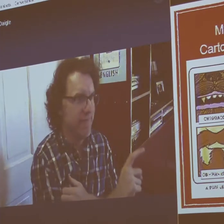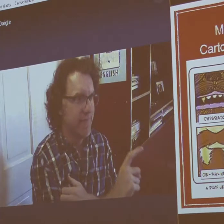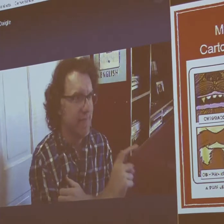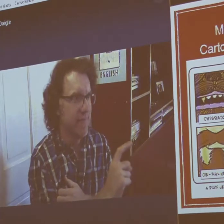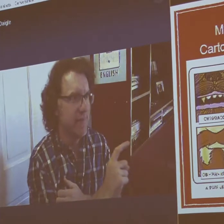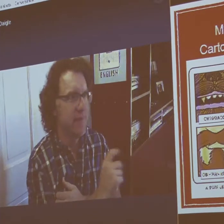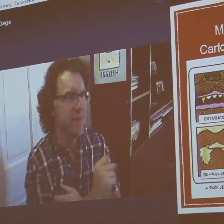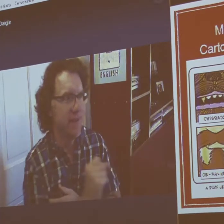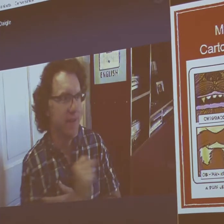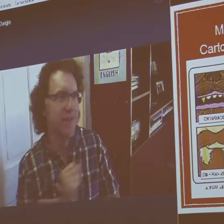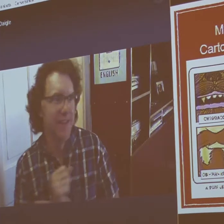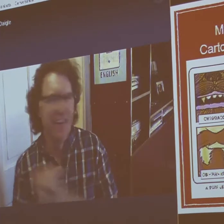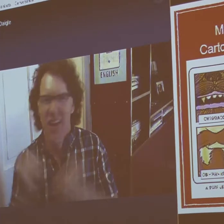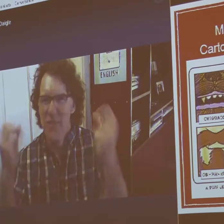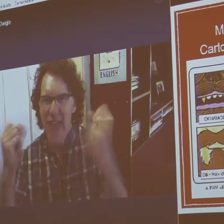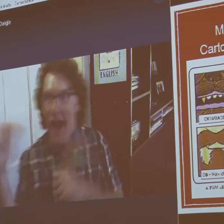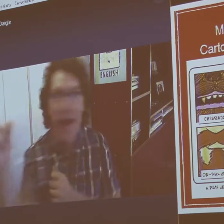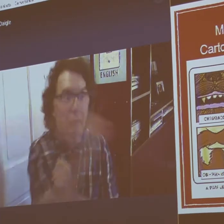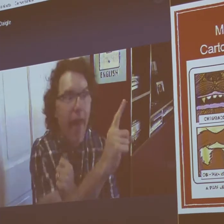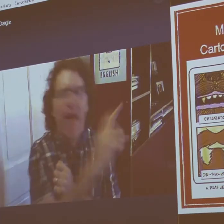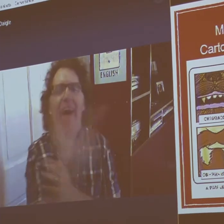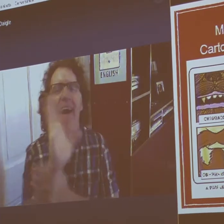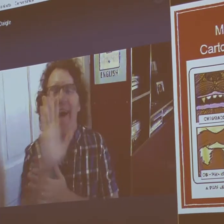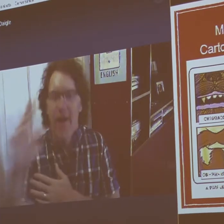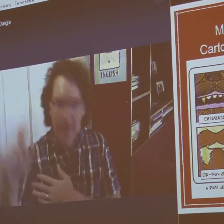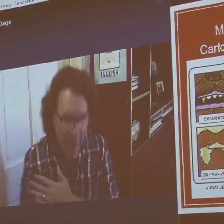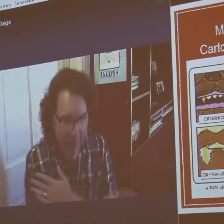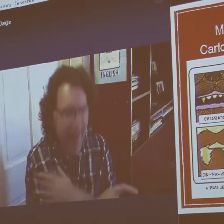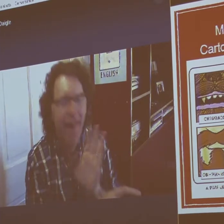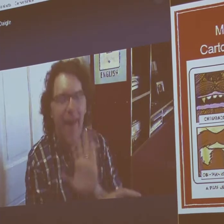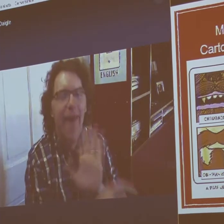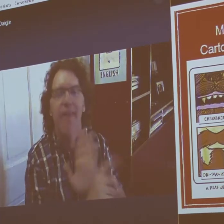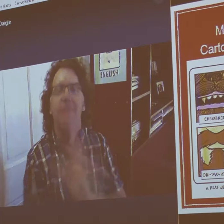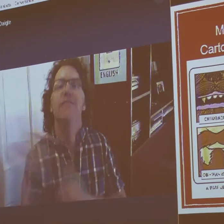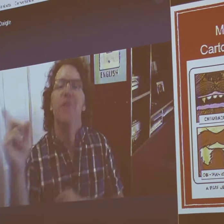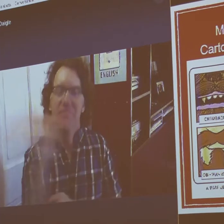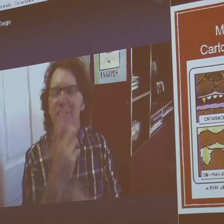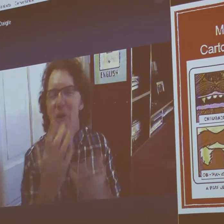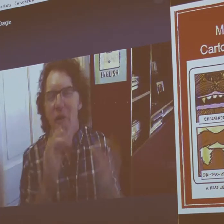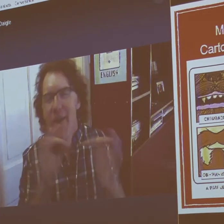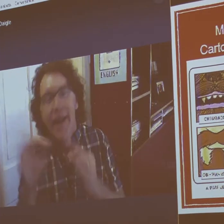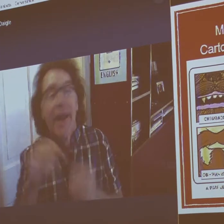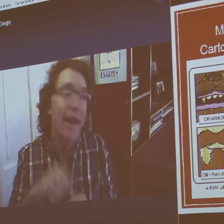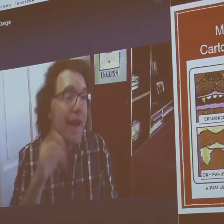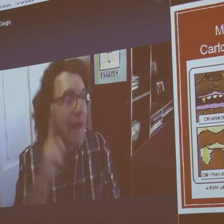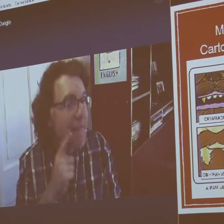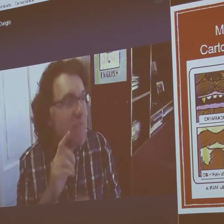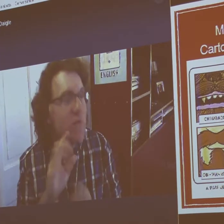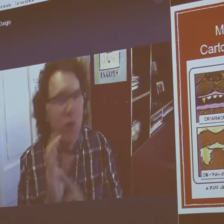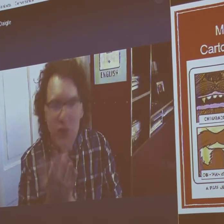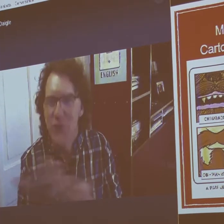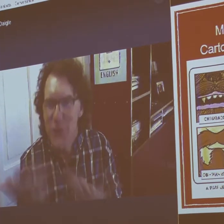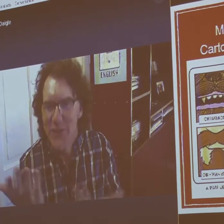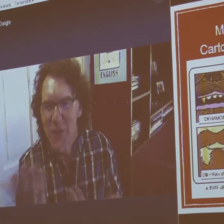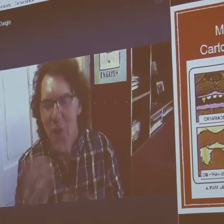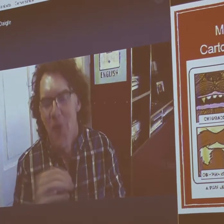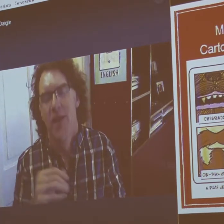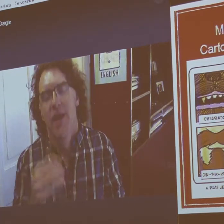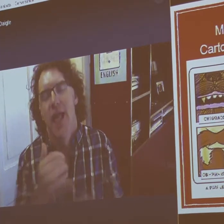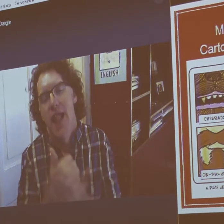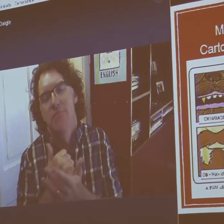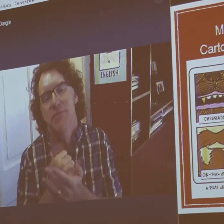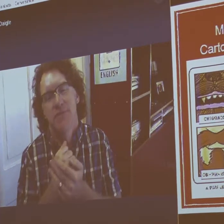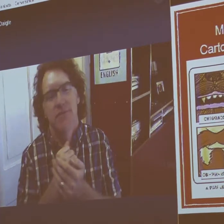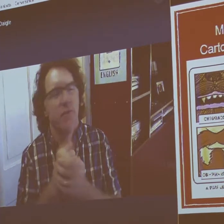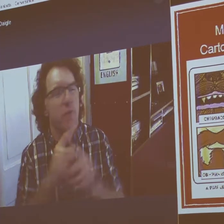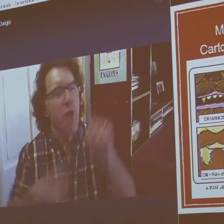people when they're signing? Those kinds of things. It's better just to walk through them. It's deaf culture stuff, you know. In deaf